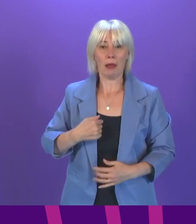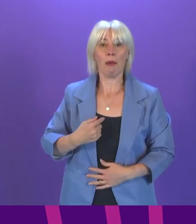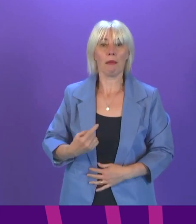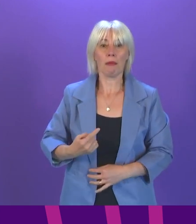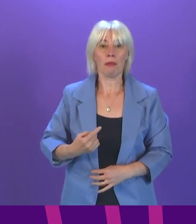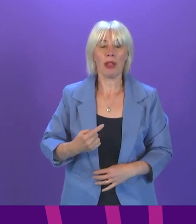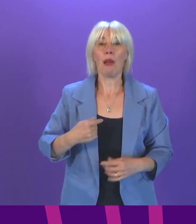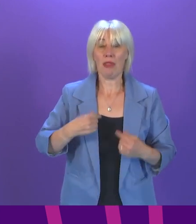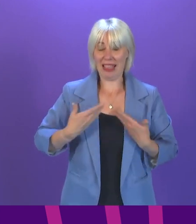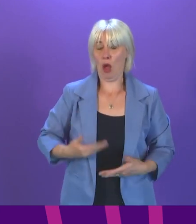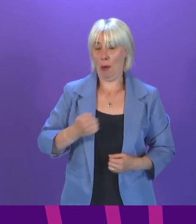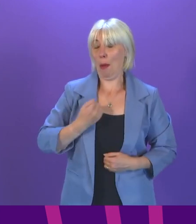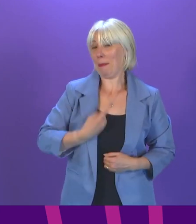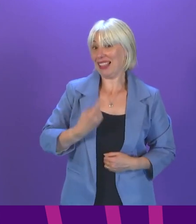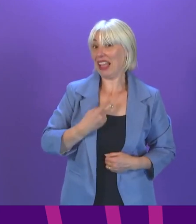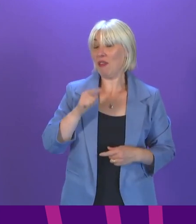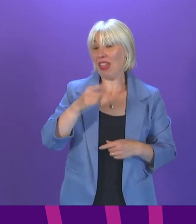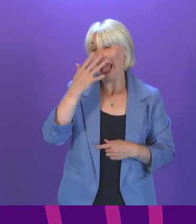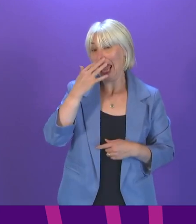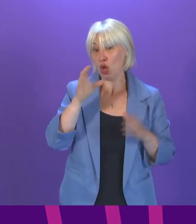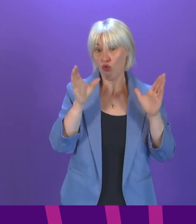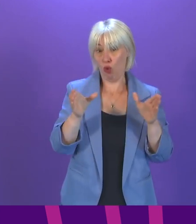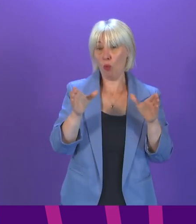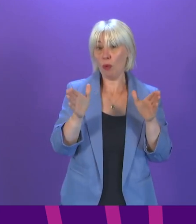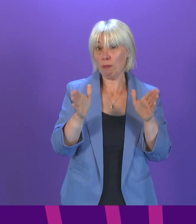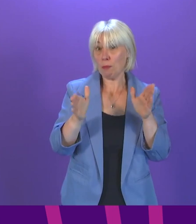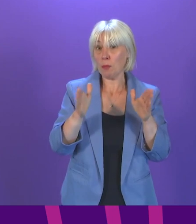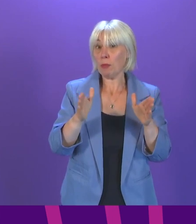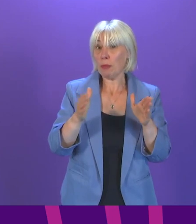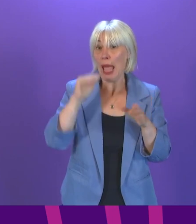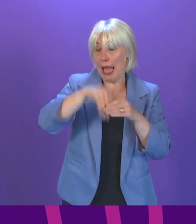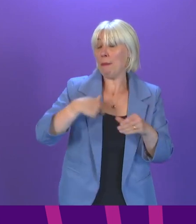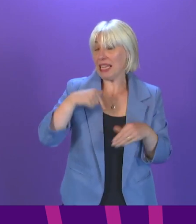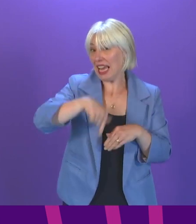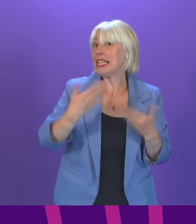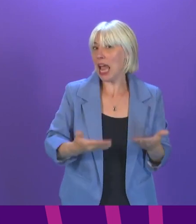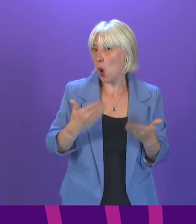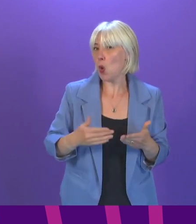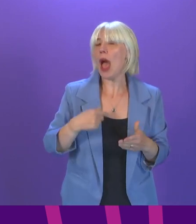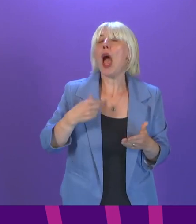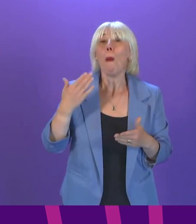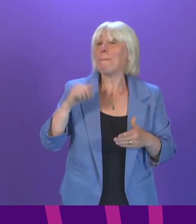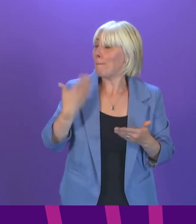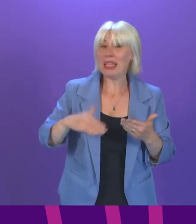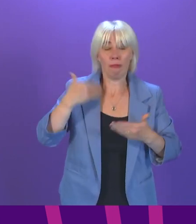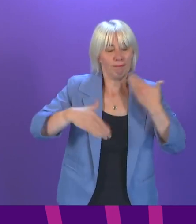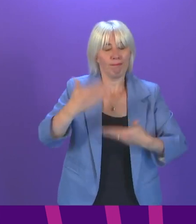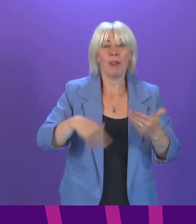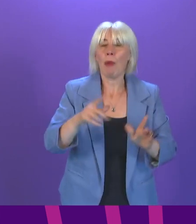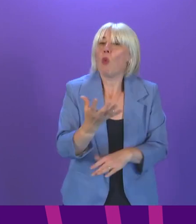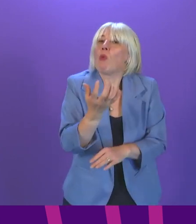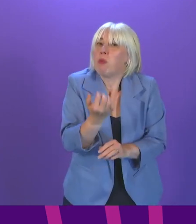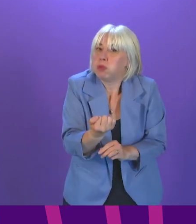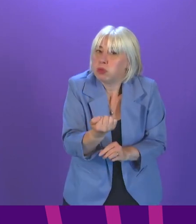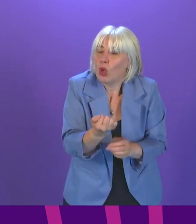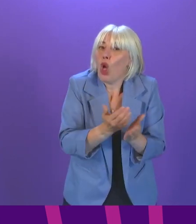entered the eligible age group, the breast screening programme is up and running and operational. It was paused for a period at the height